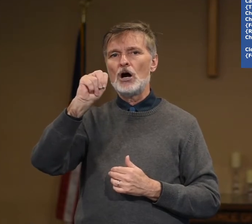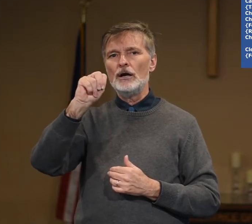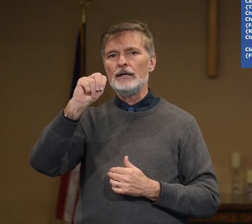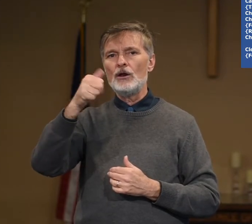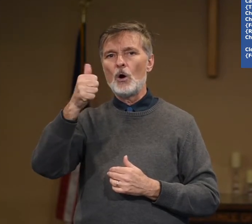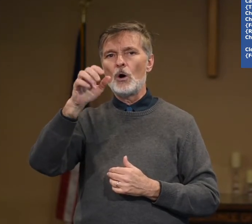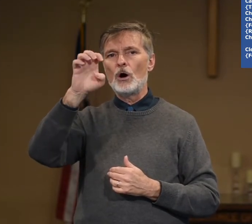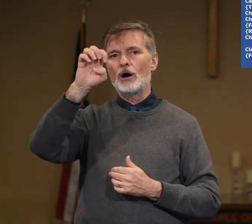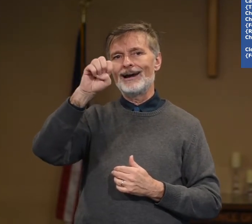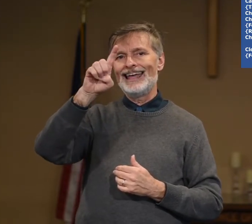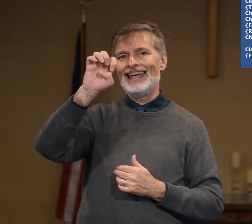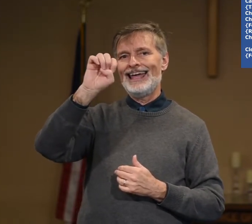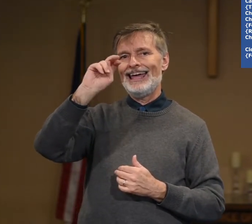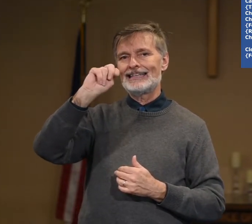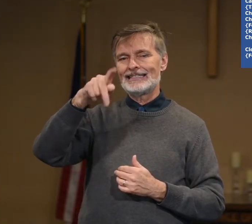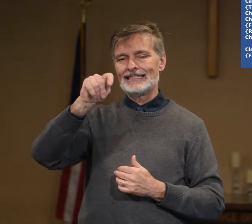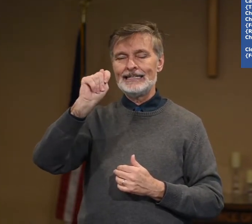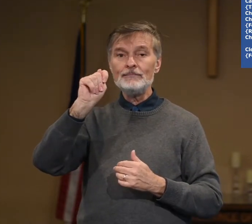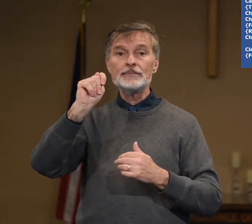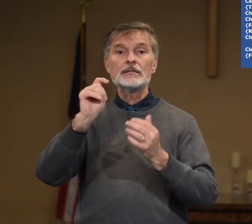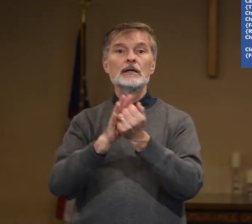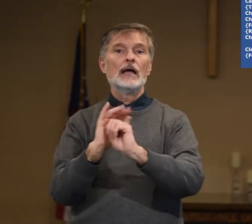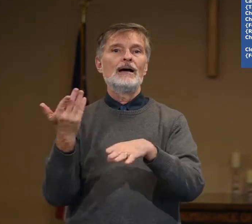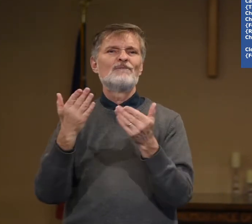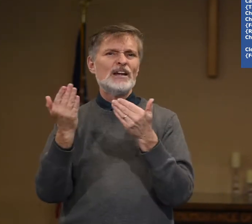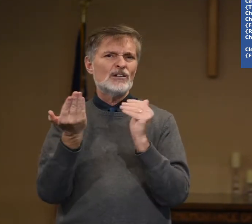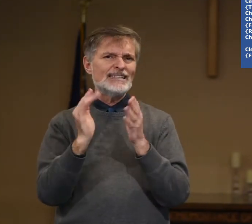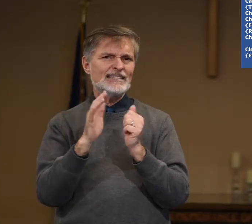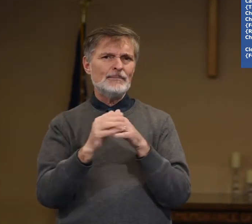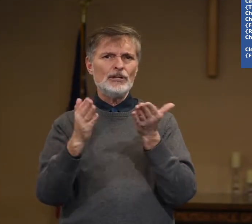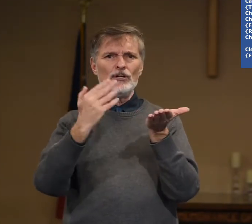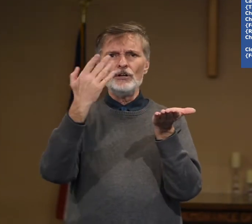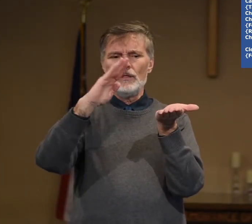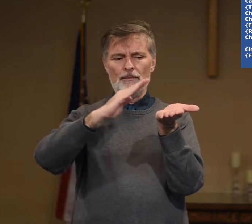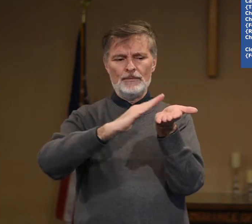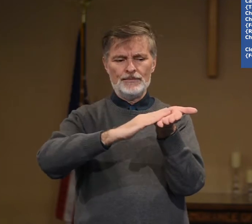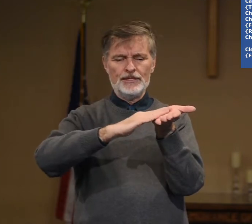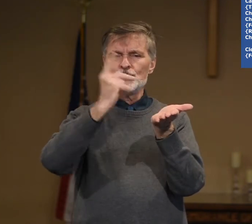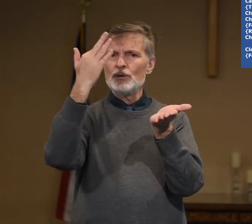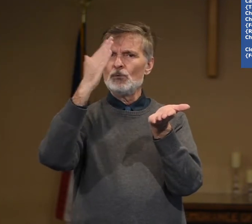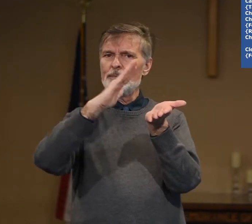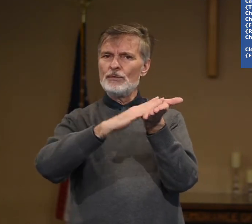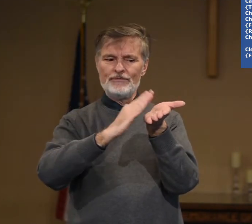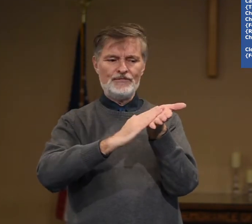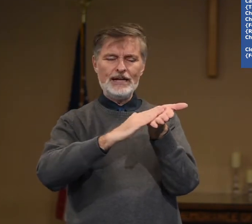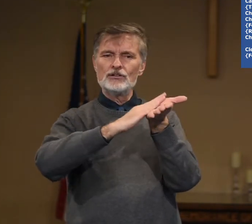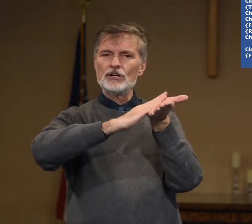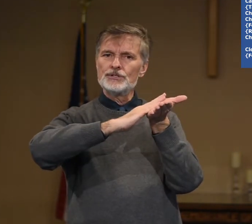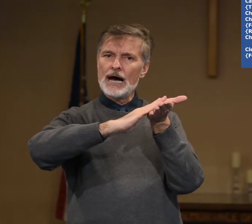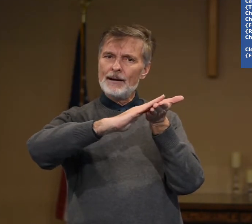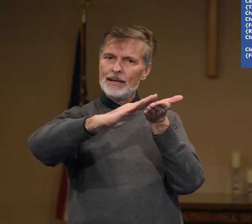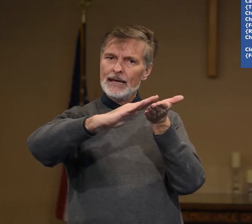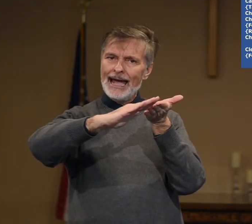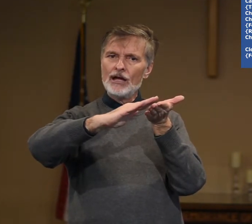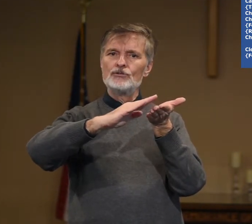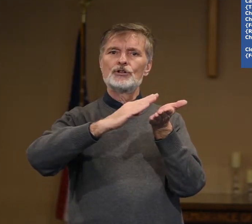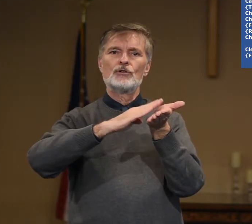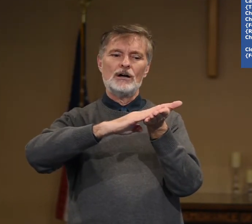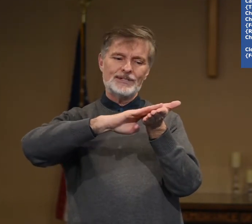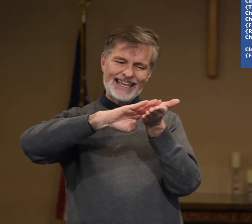pardon, or exempt, very similar. This one will be with the fingers on top and goes across. It